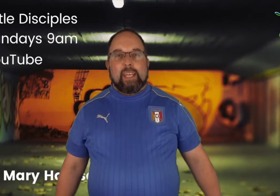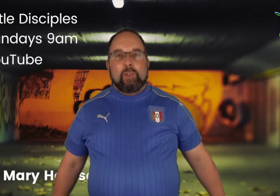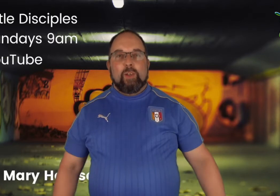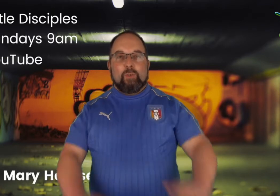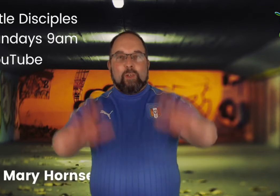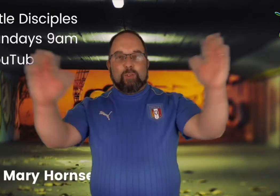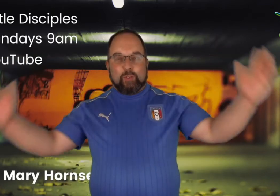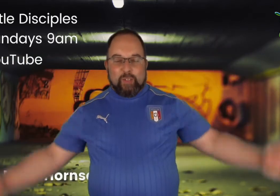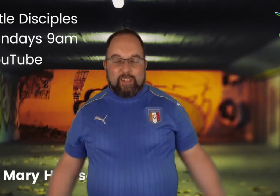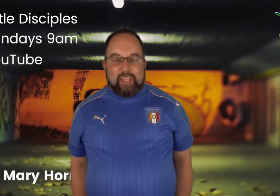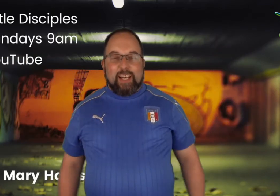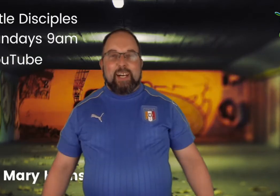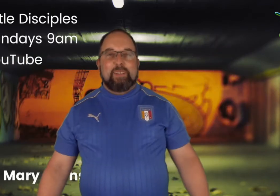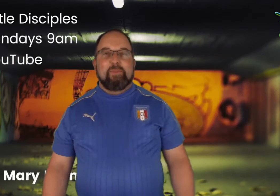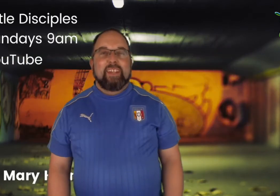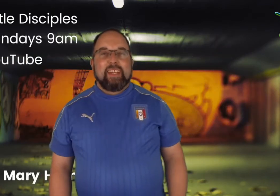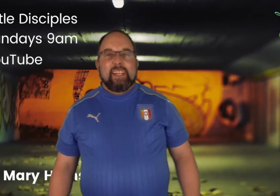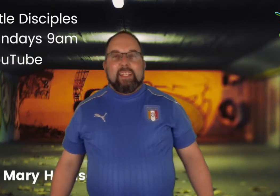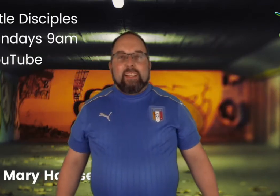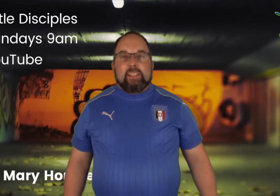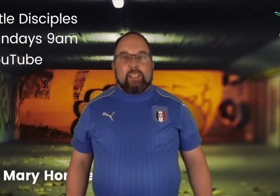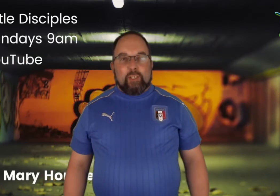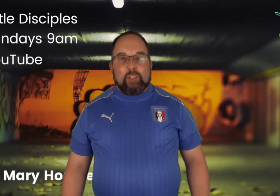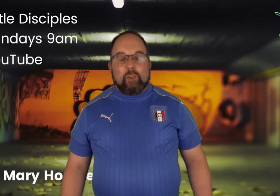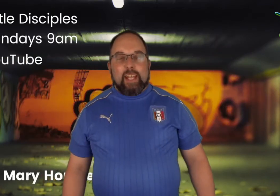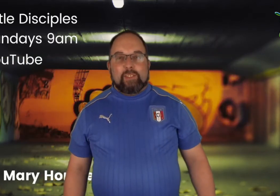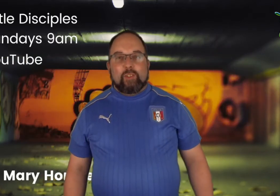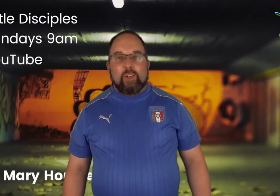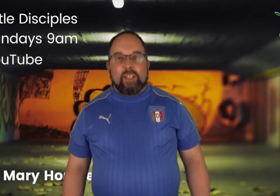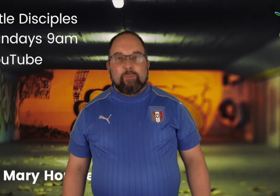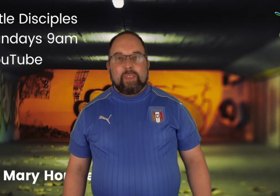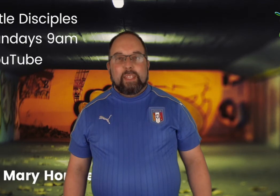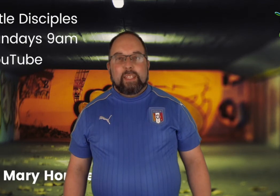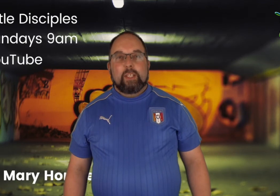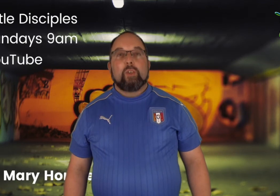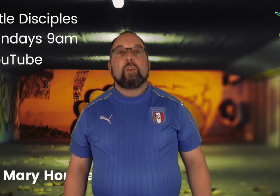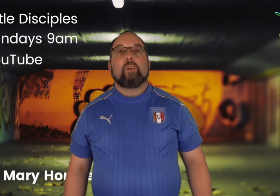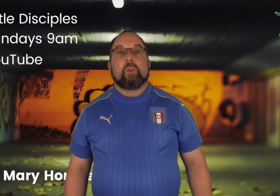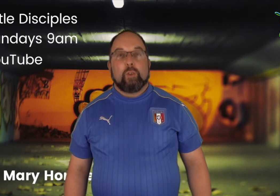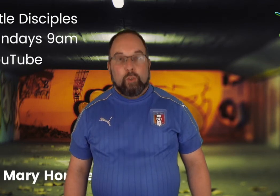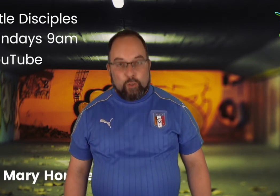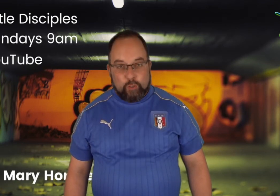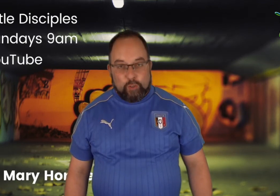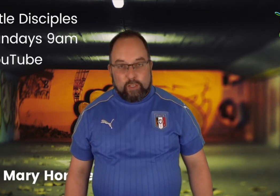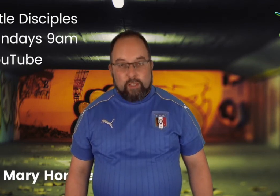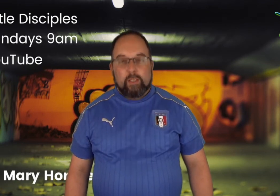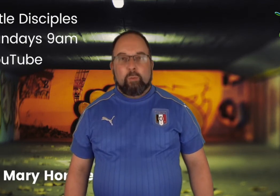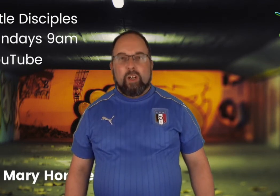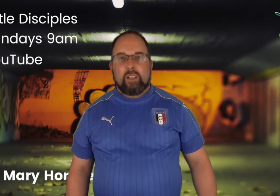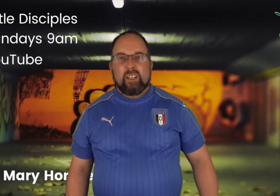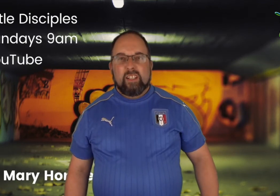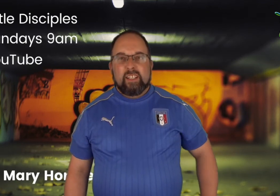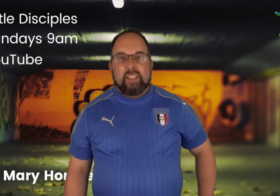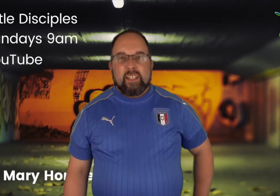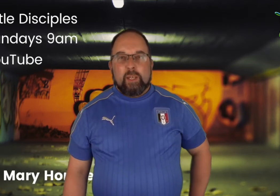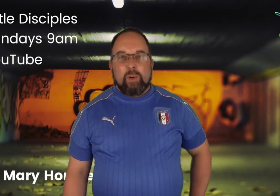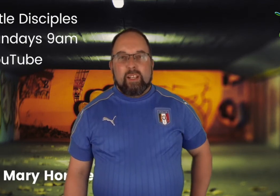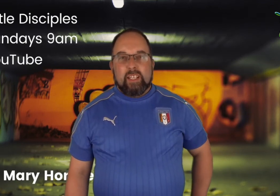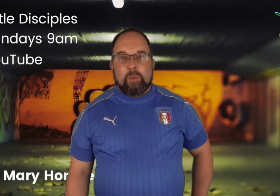universal. Did you enjoy that song? Good. What? You wanted